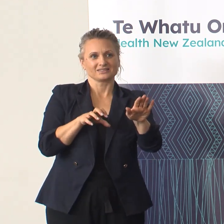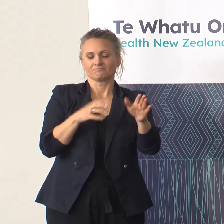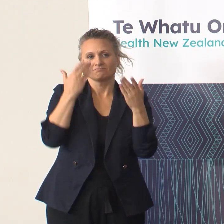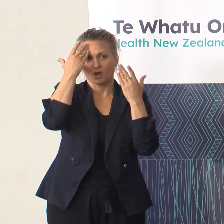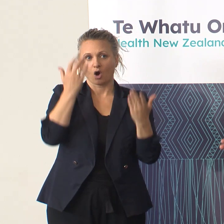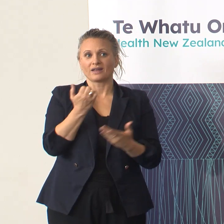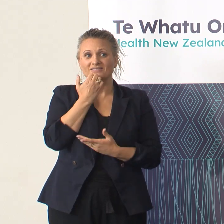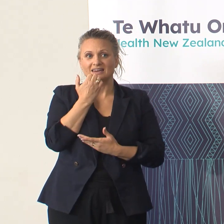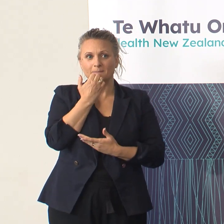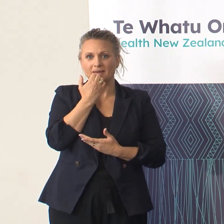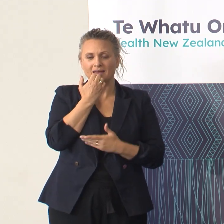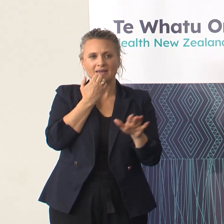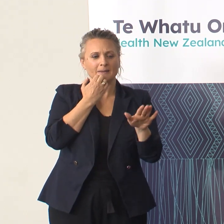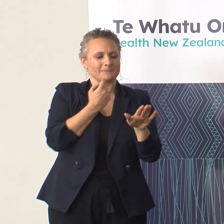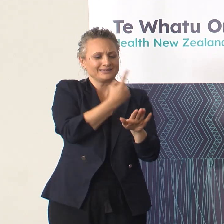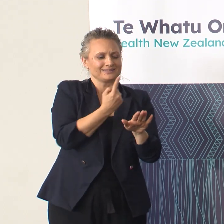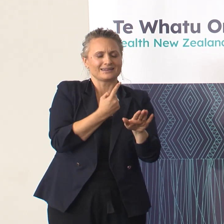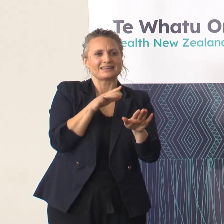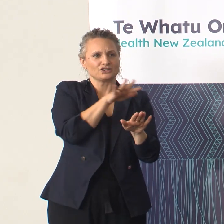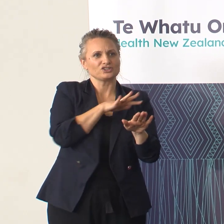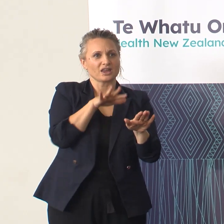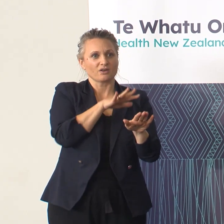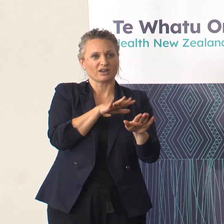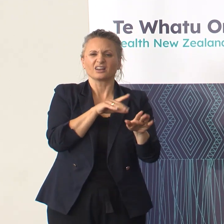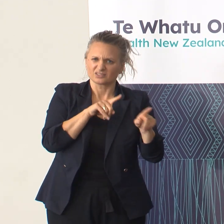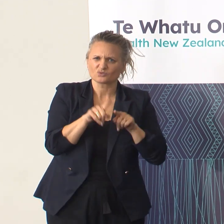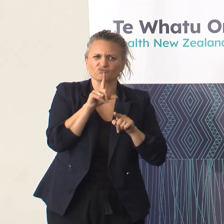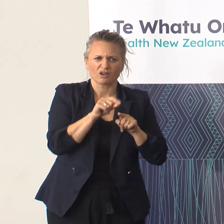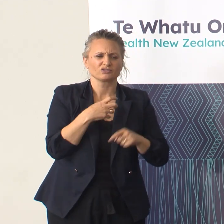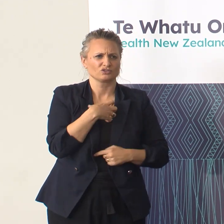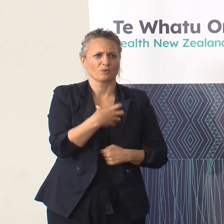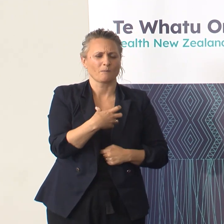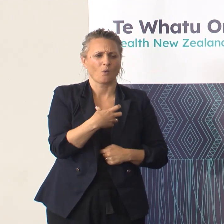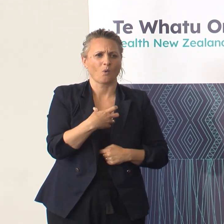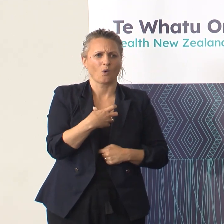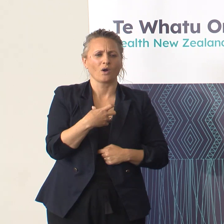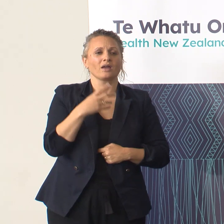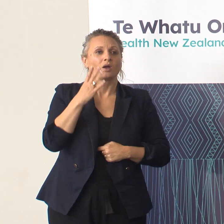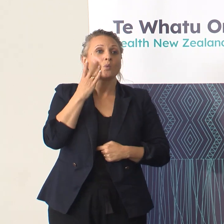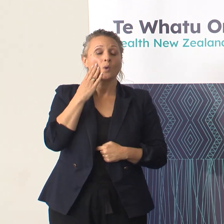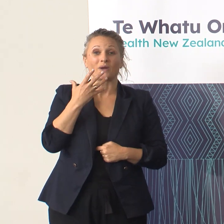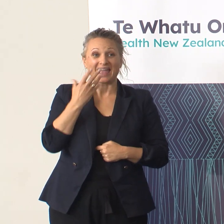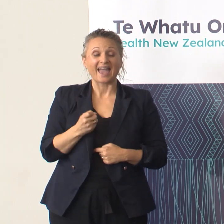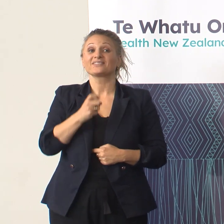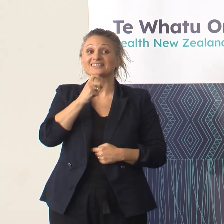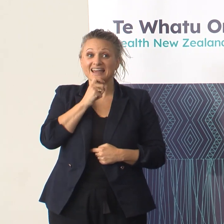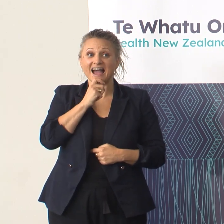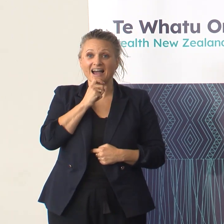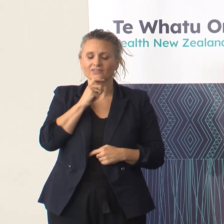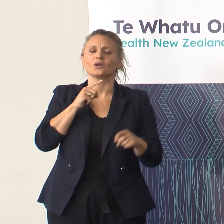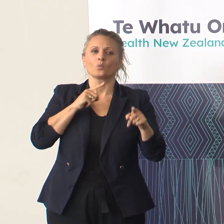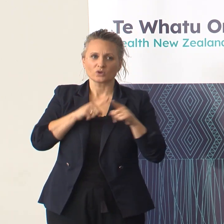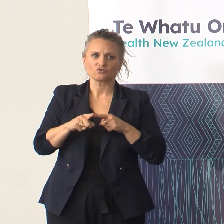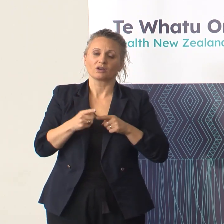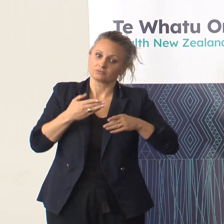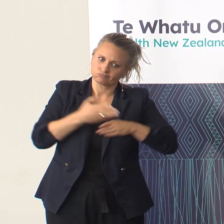were when we were in the search. So that's the good news. And as the capacity comes available, we're doing more. So everyone has got that